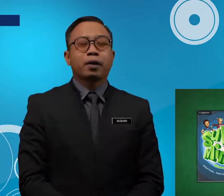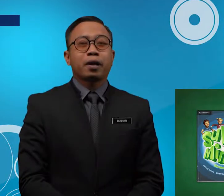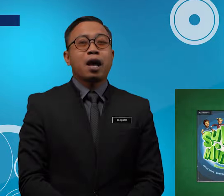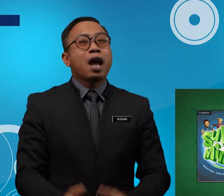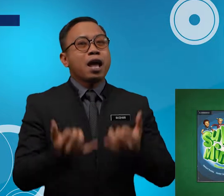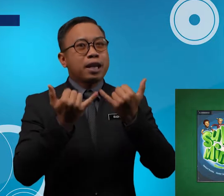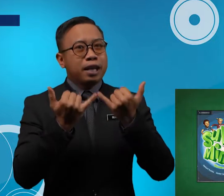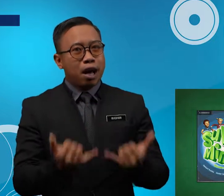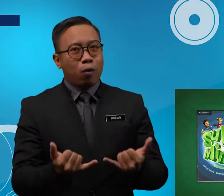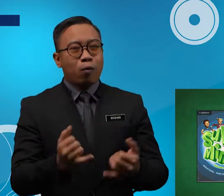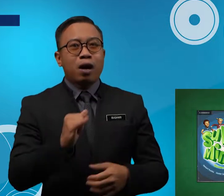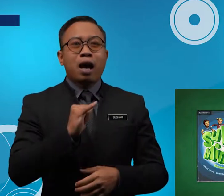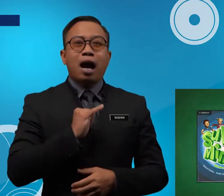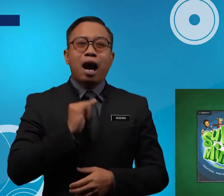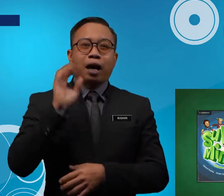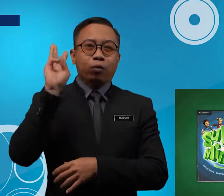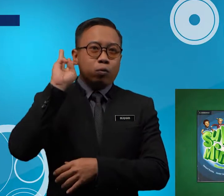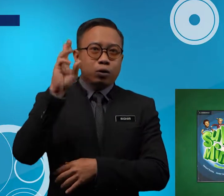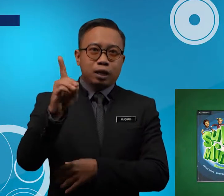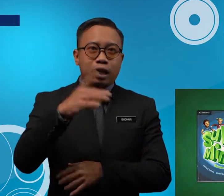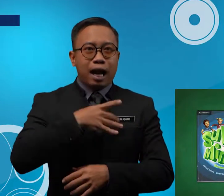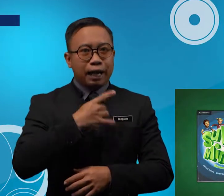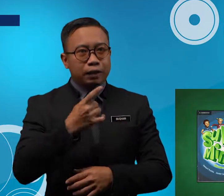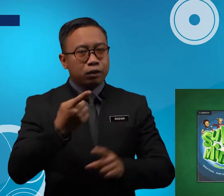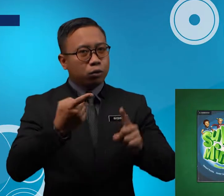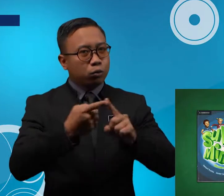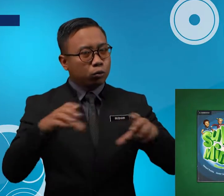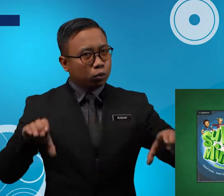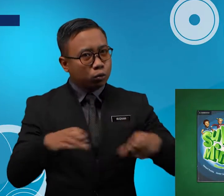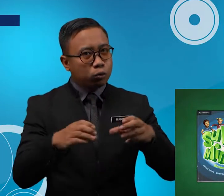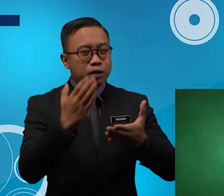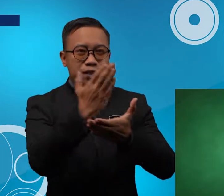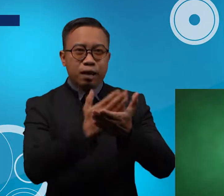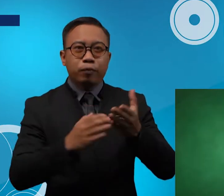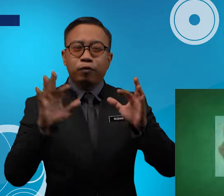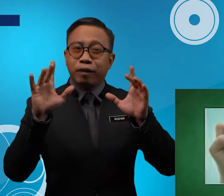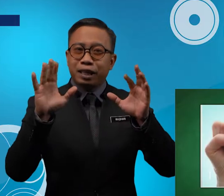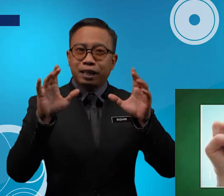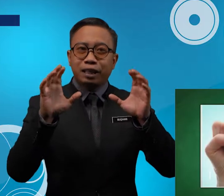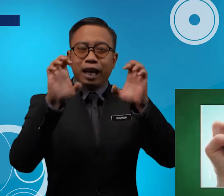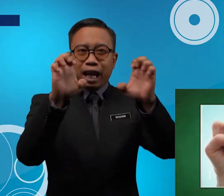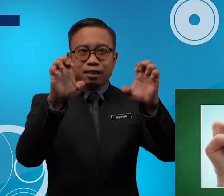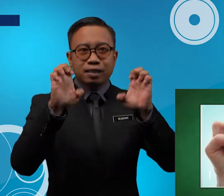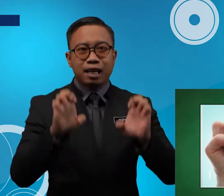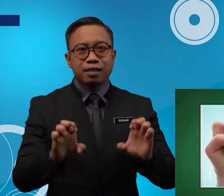Now, I would like to do some finger exercises